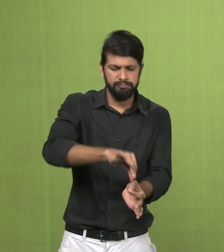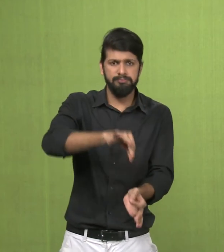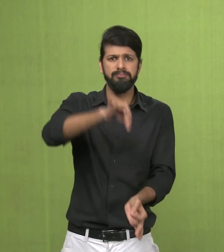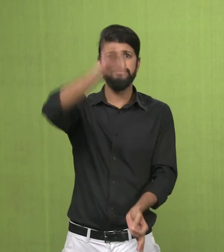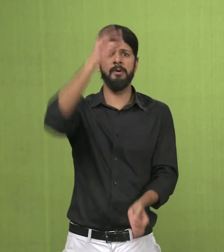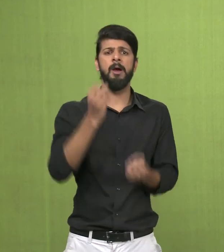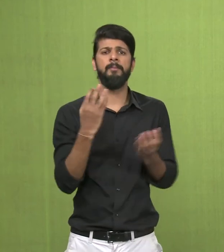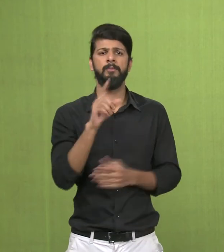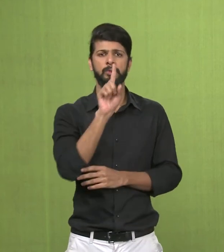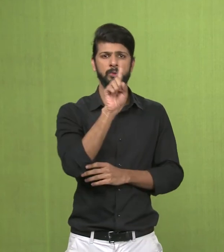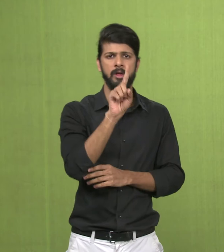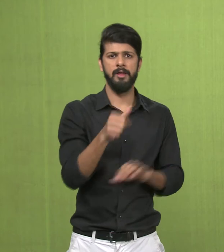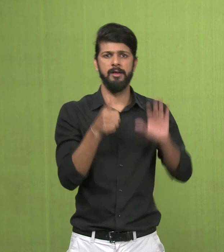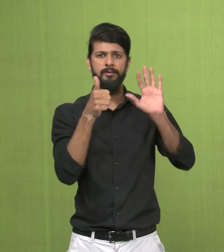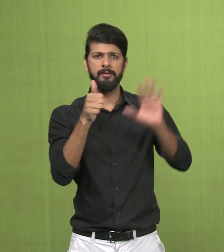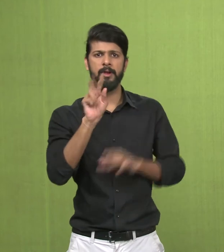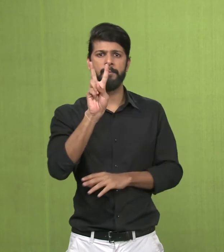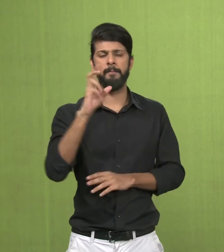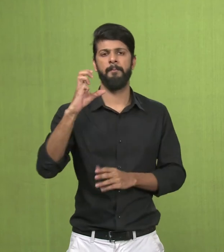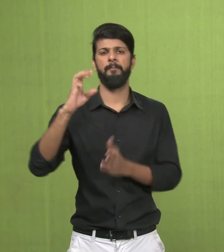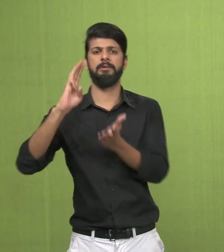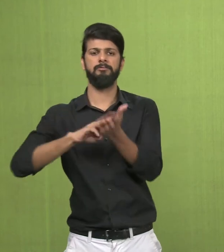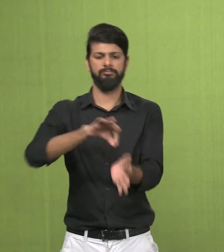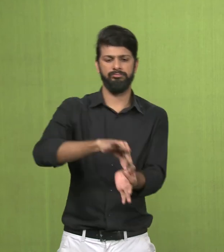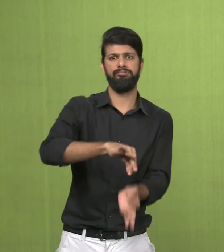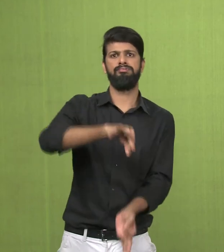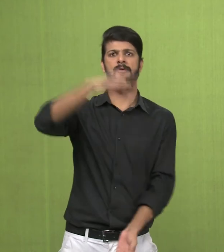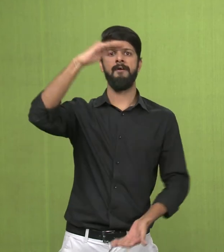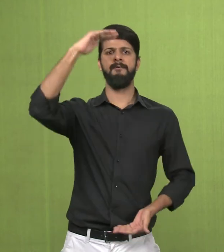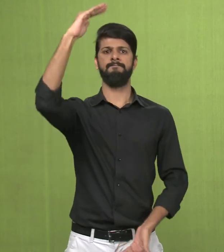The size of this sculpture is 162.2 centimeters.